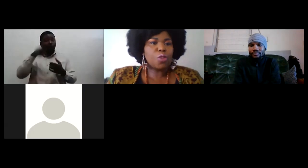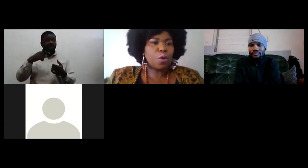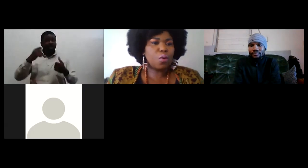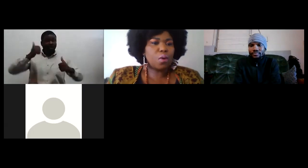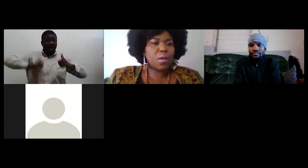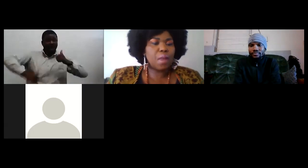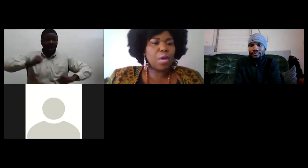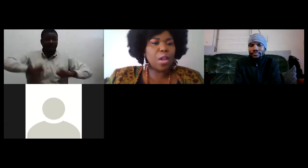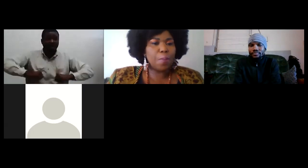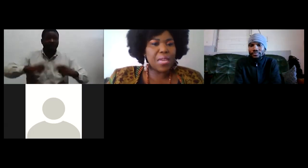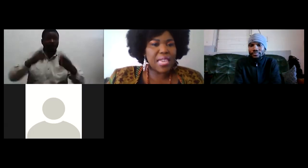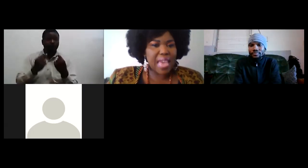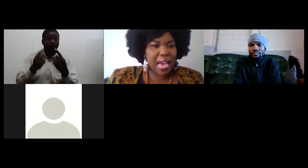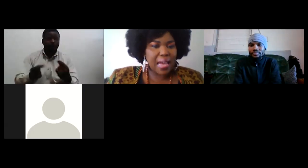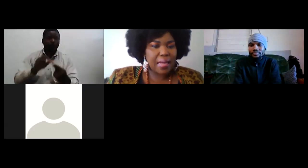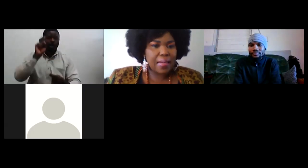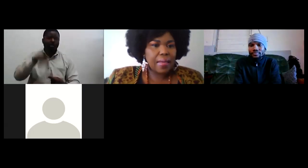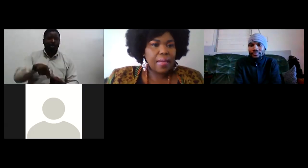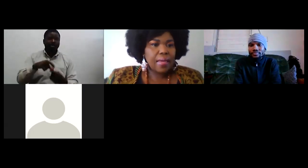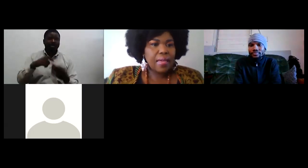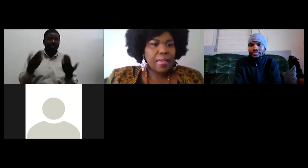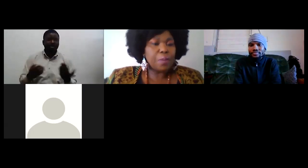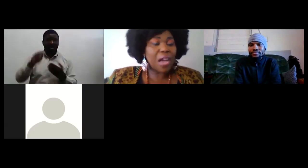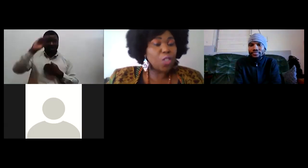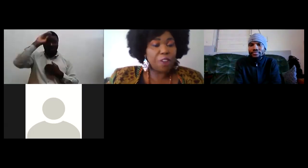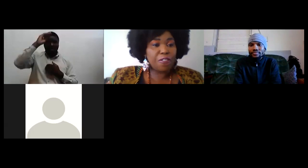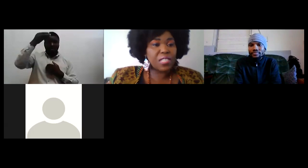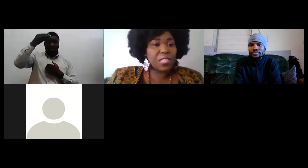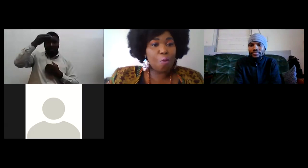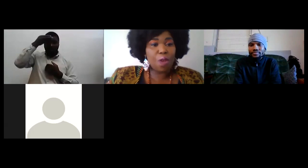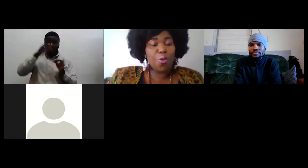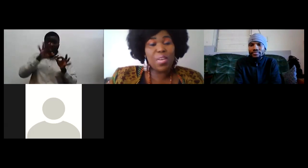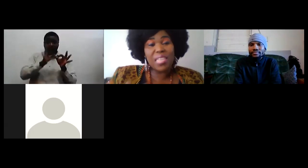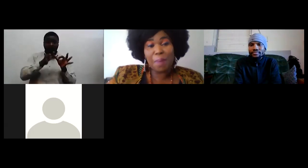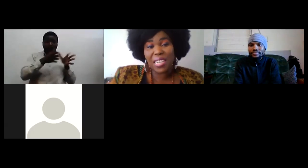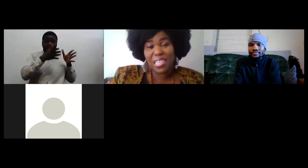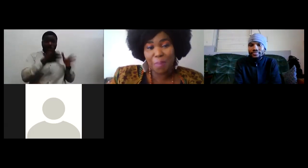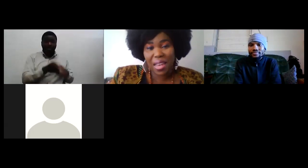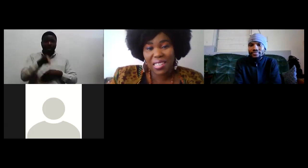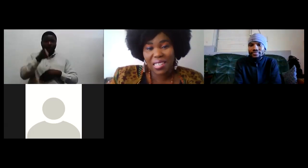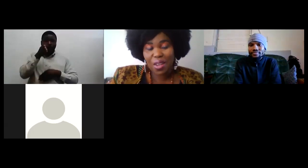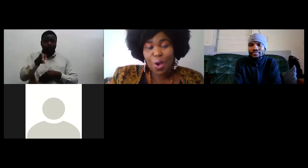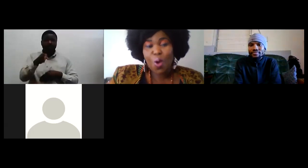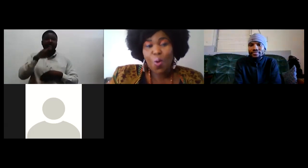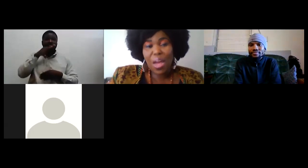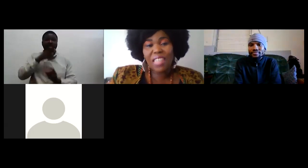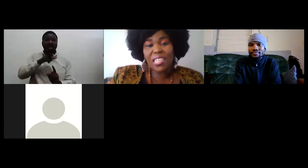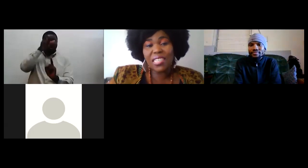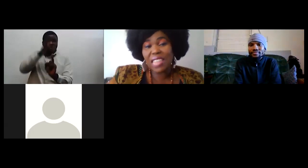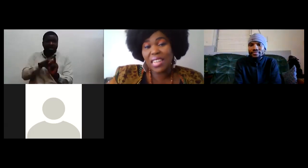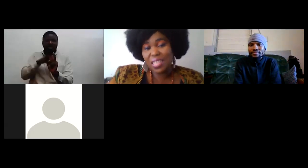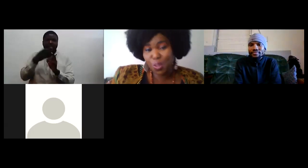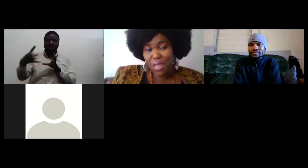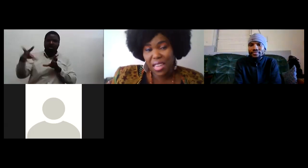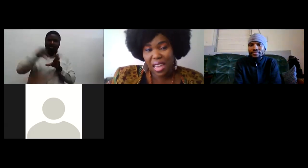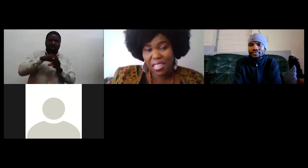so kamukhalo ukamukhalo being here is part of someone who is a participant who actually